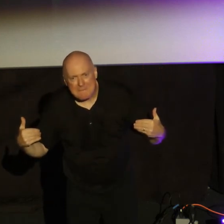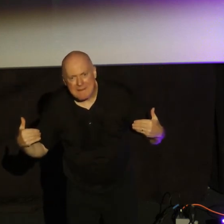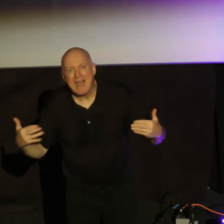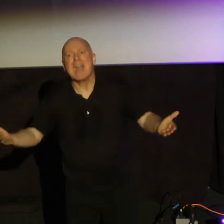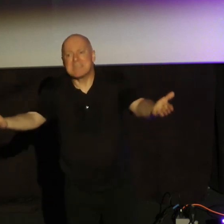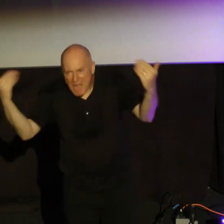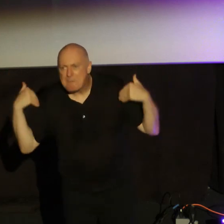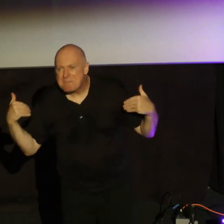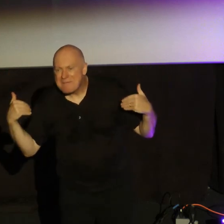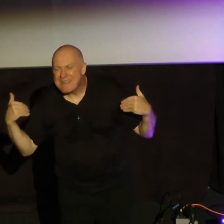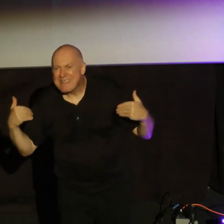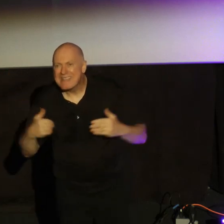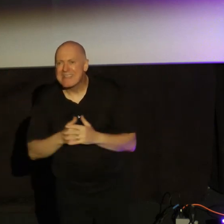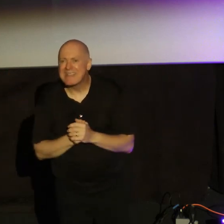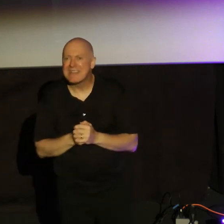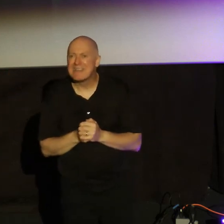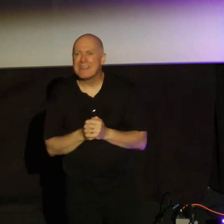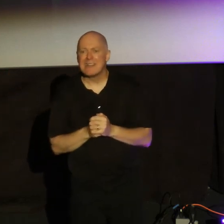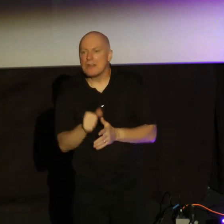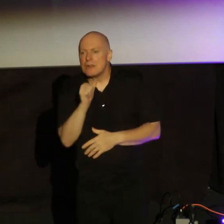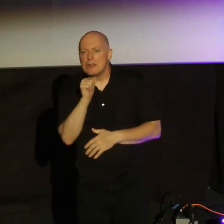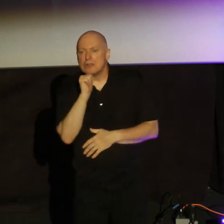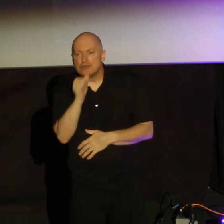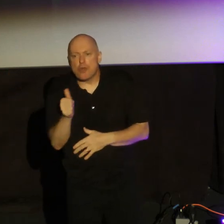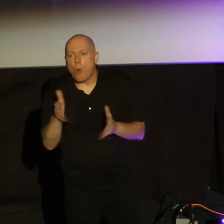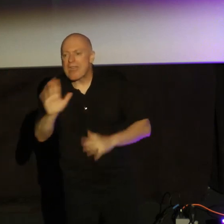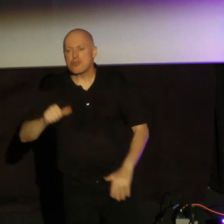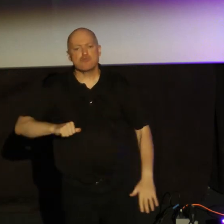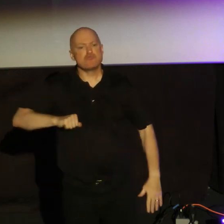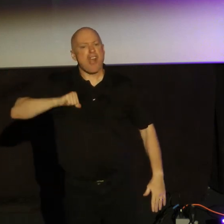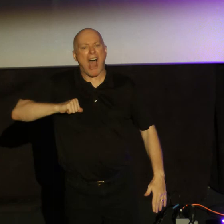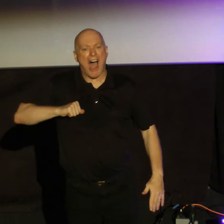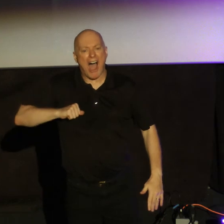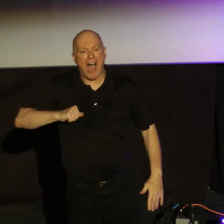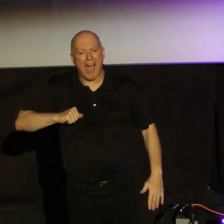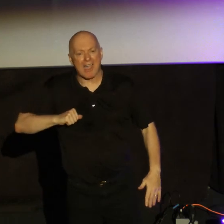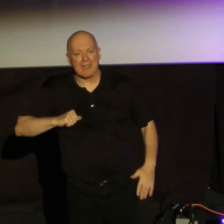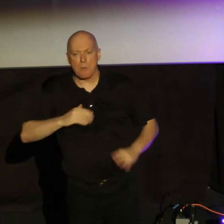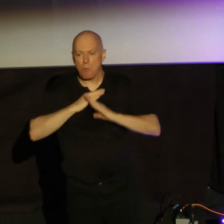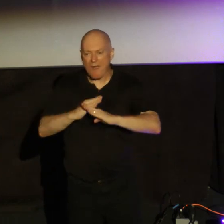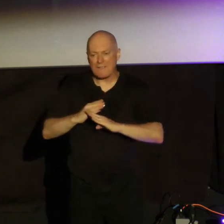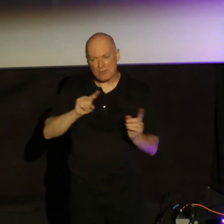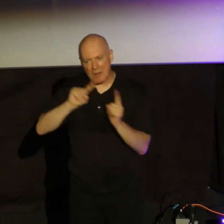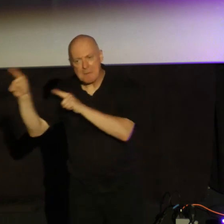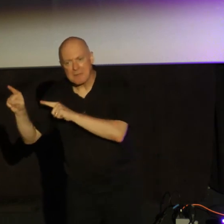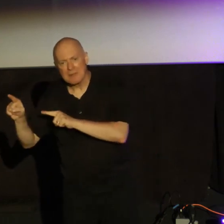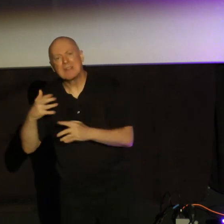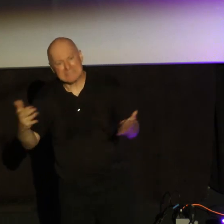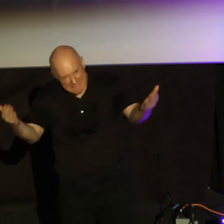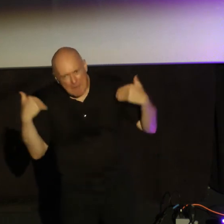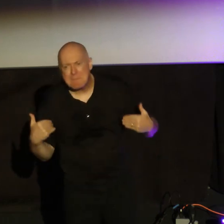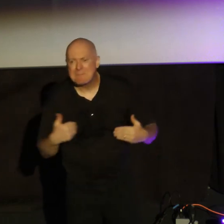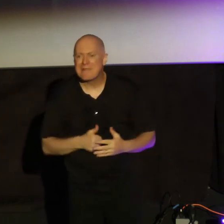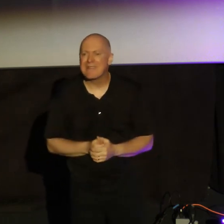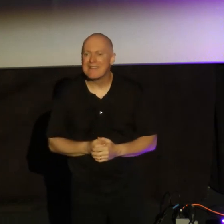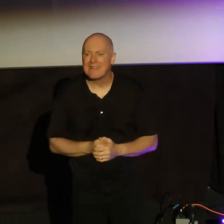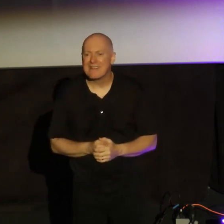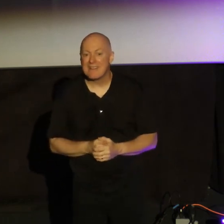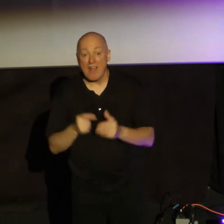Come. Do not let your pride hold you back. Come. The first step is